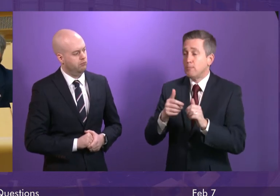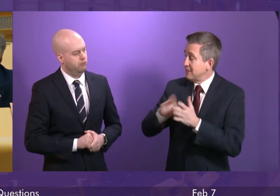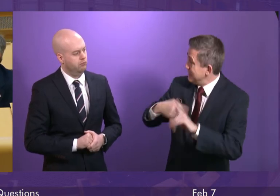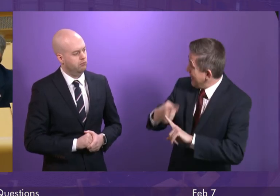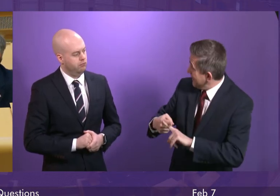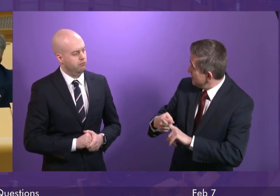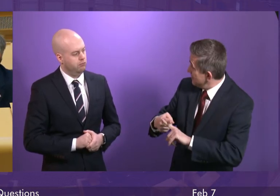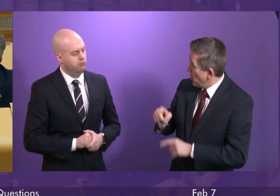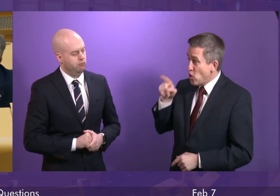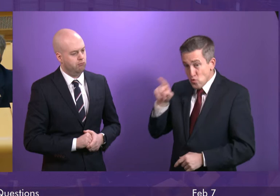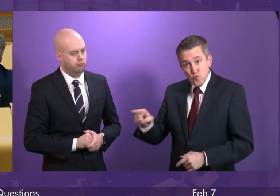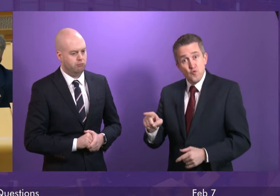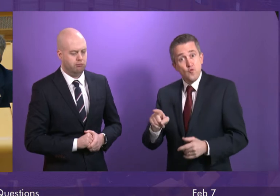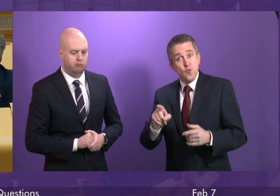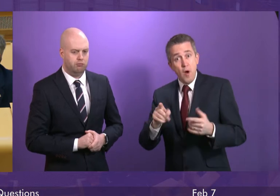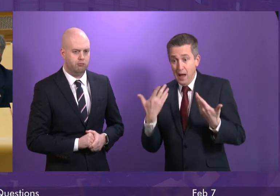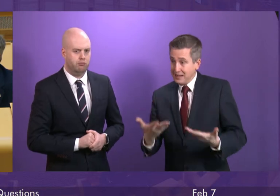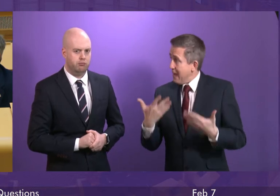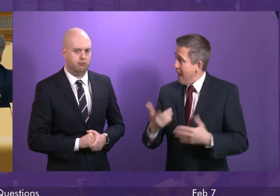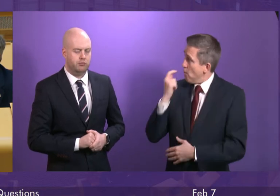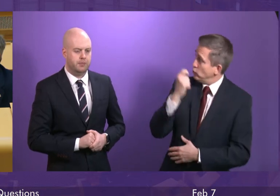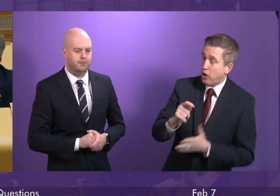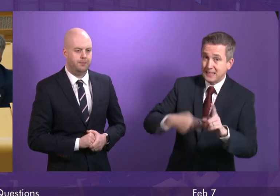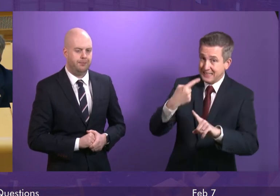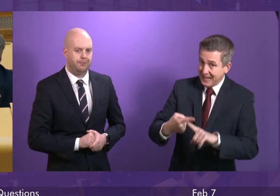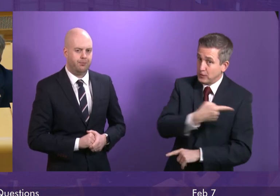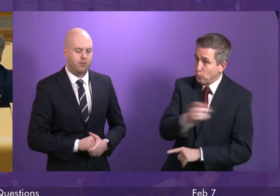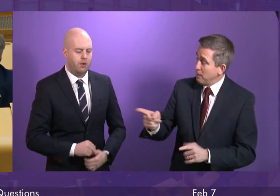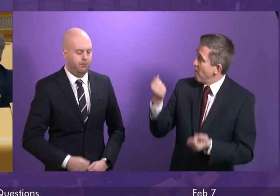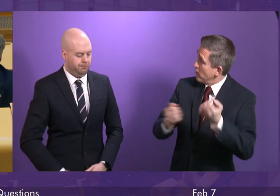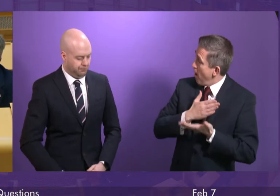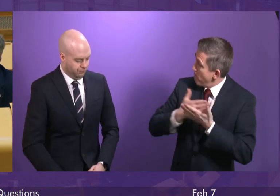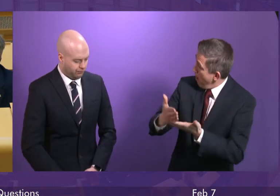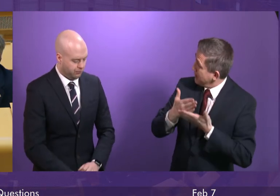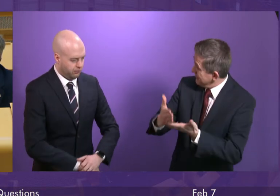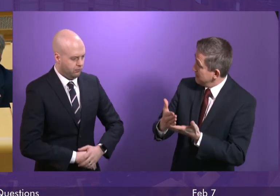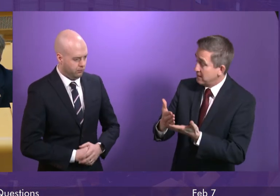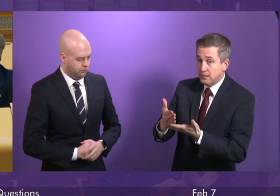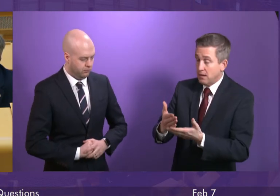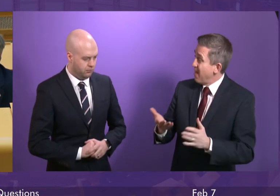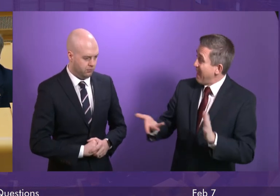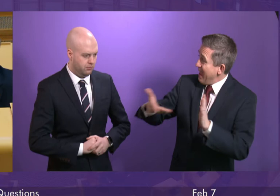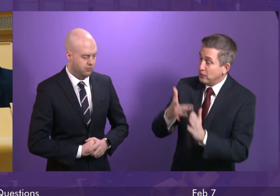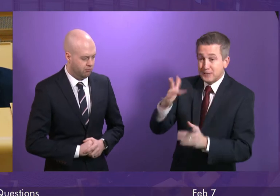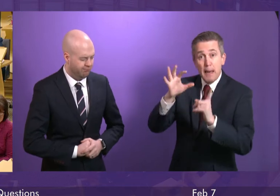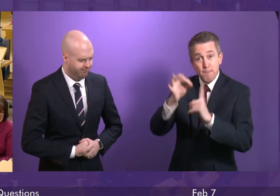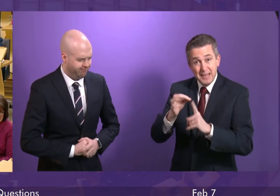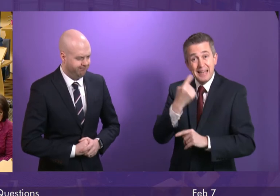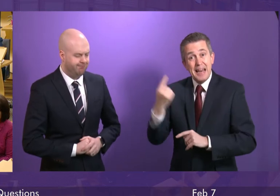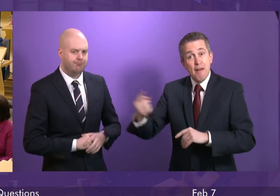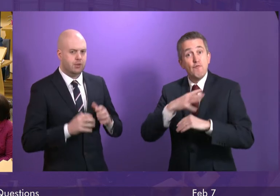imagine he'd be voting to thump those same workers with a new levy equivalent to a tax hike of 10 pence in the pound?